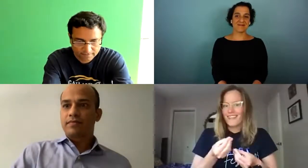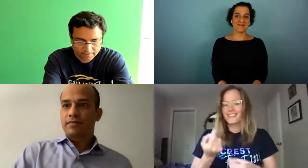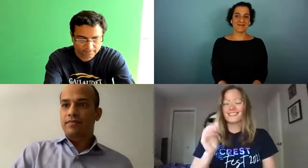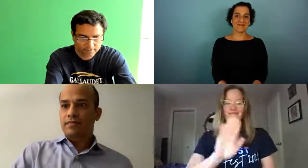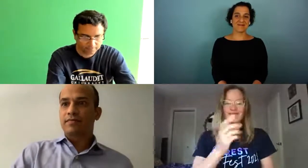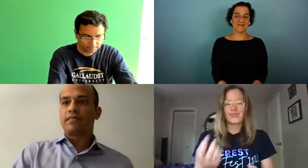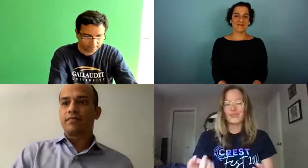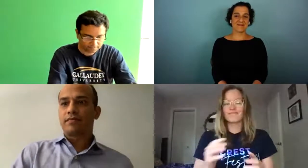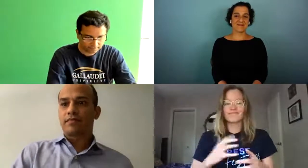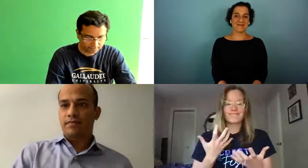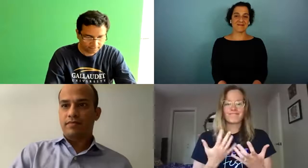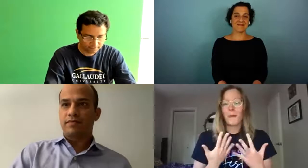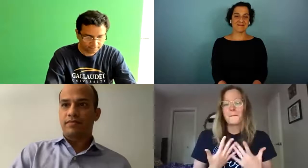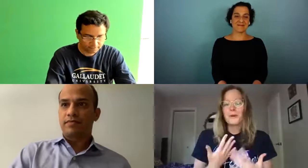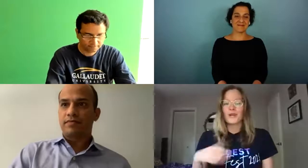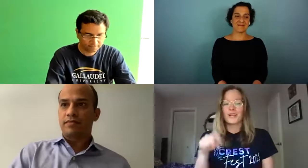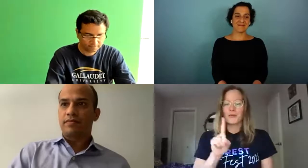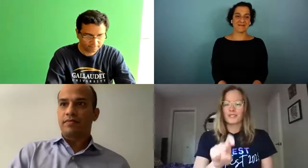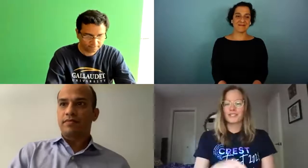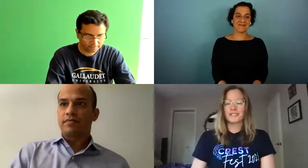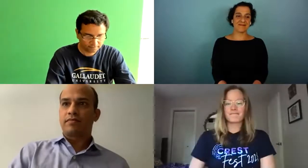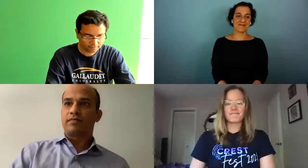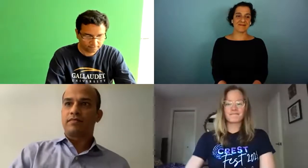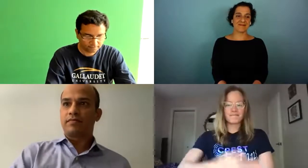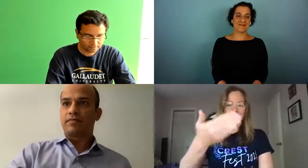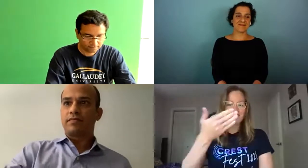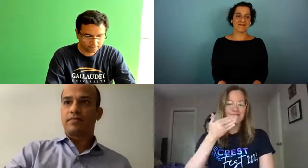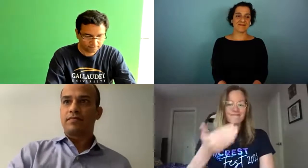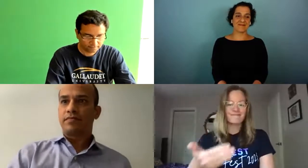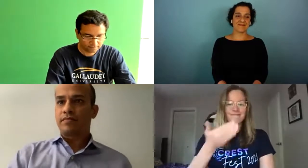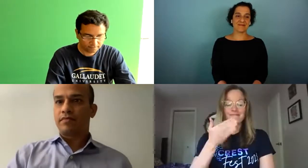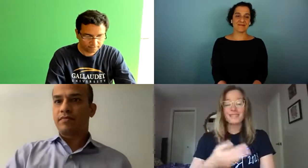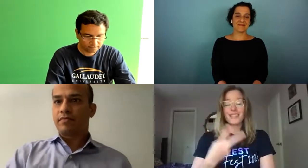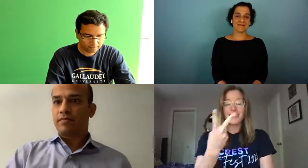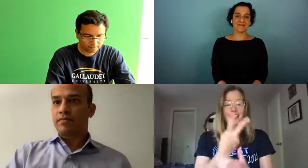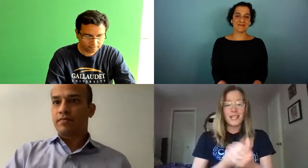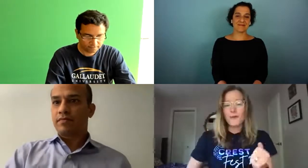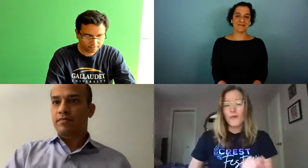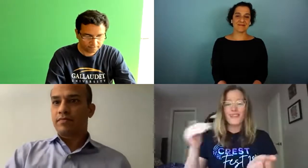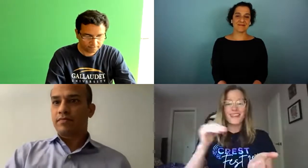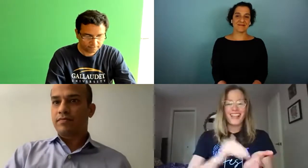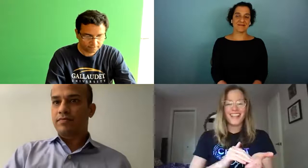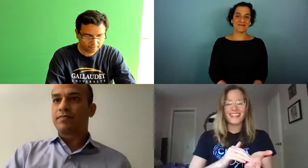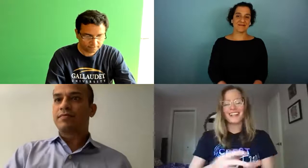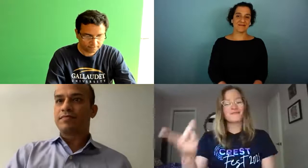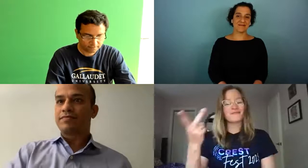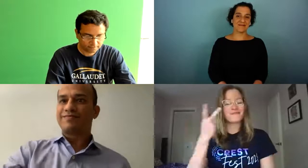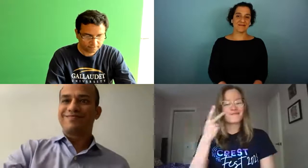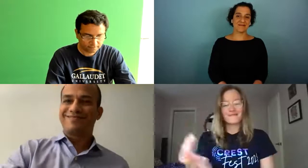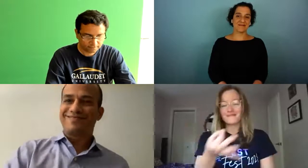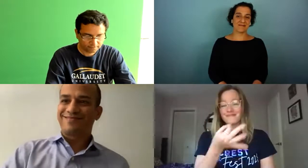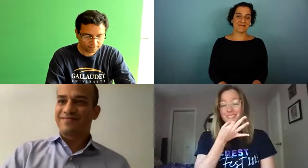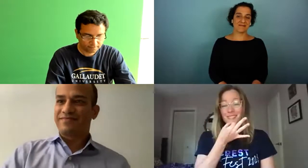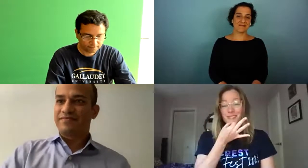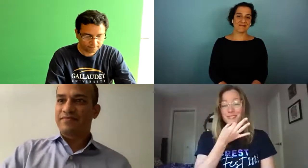next tuesday if you're interested in that and be sure to ask some of those burning questions there as well again